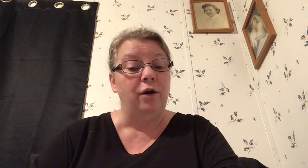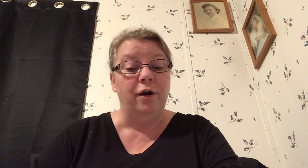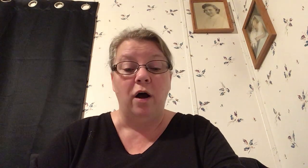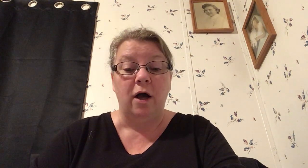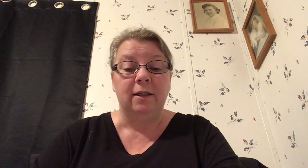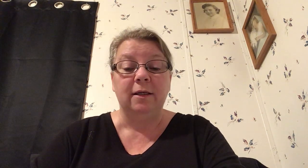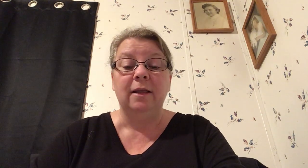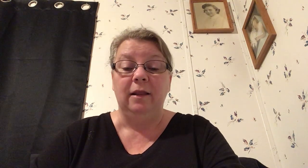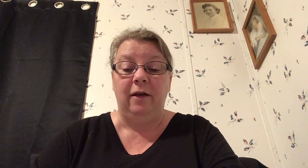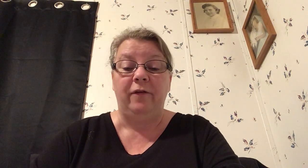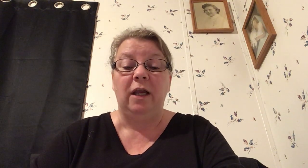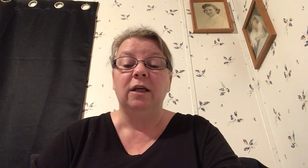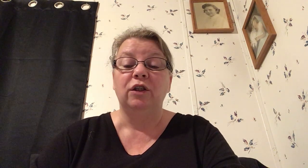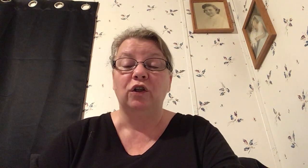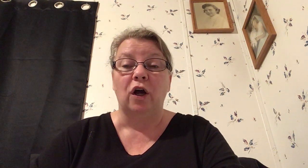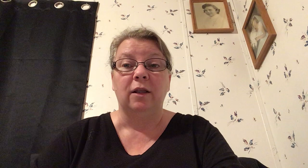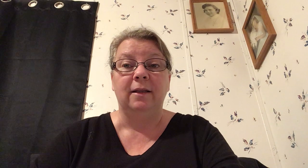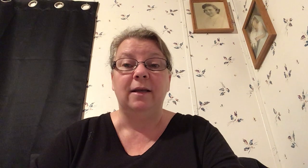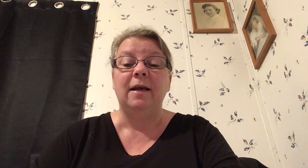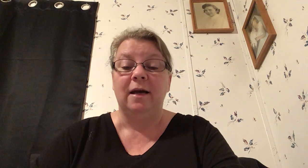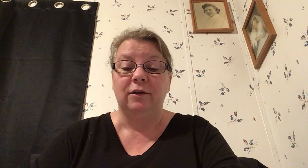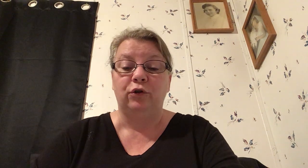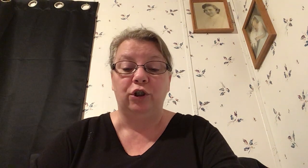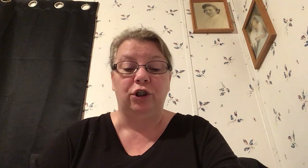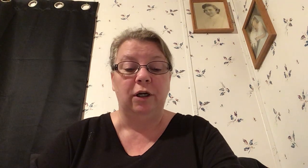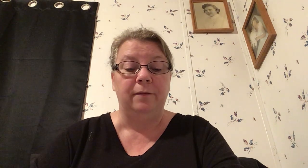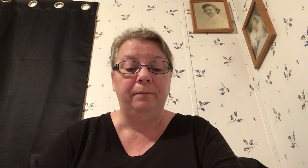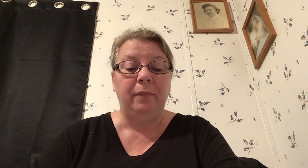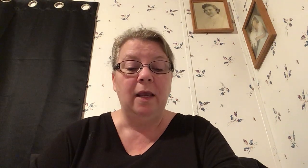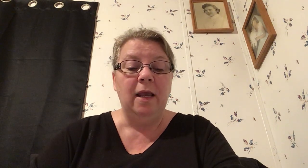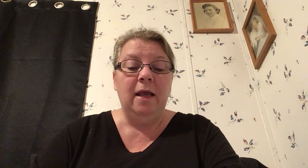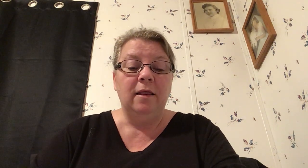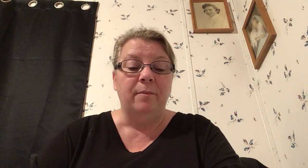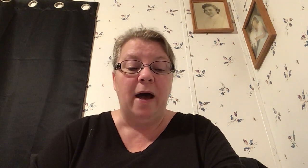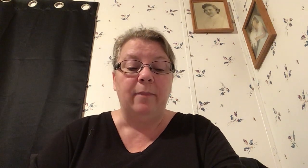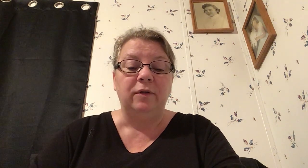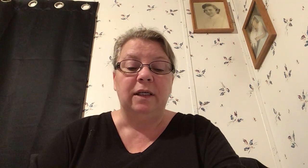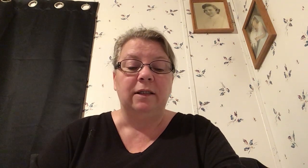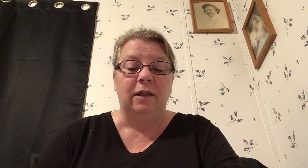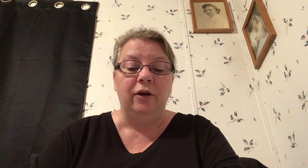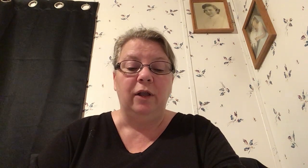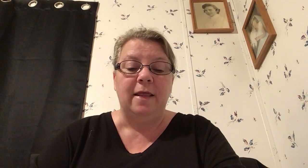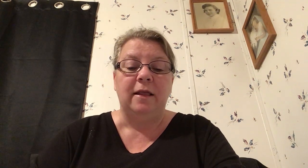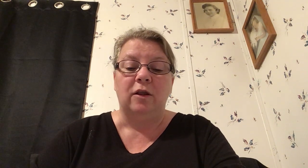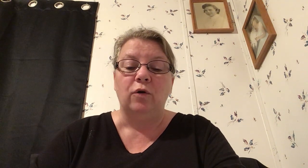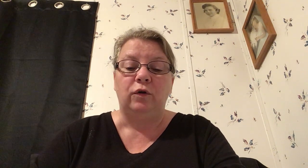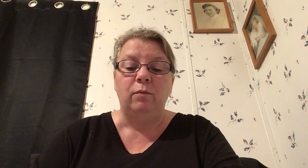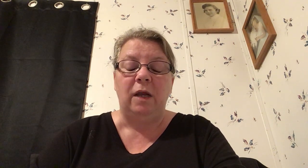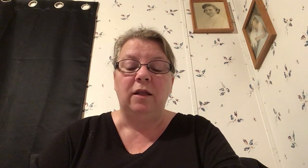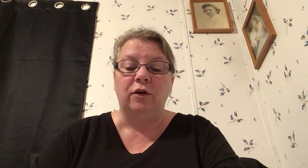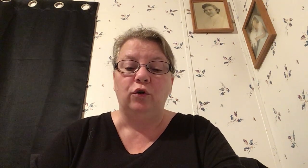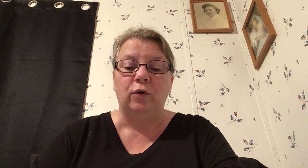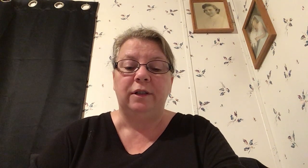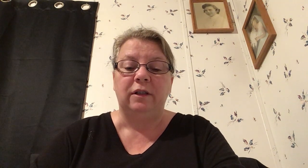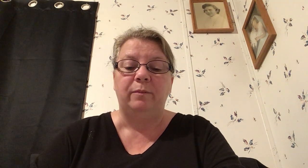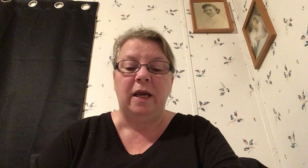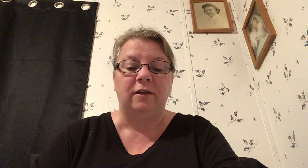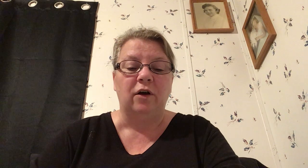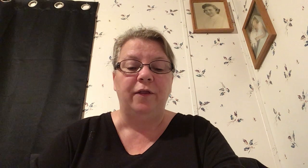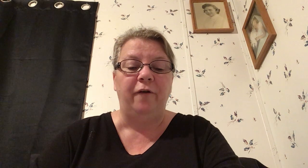not living solidly as a Christian the Bible says clearly that those who make their choices based on their